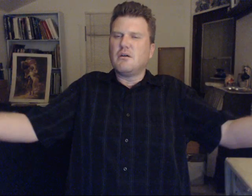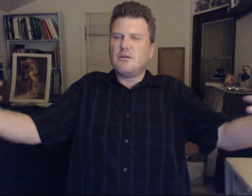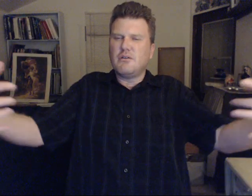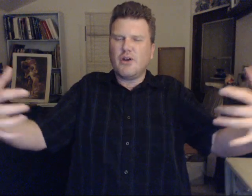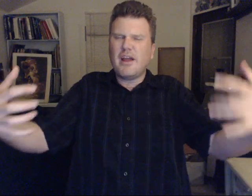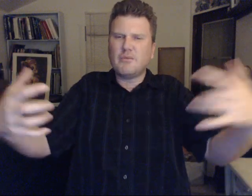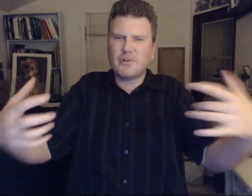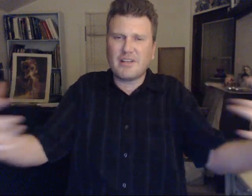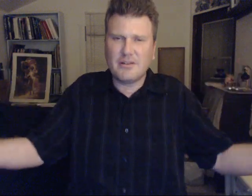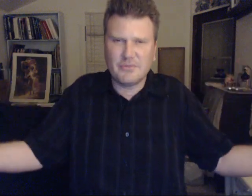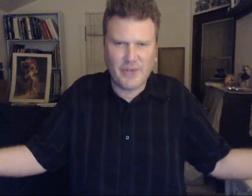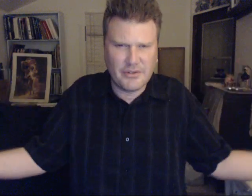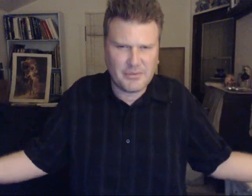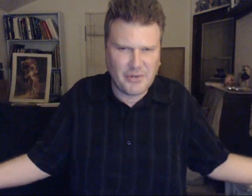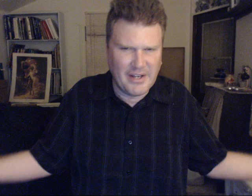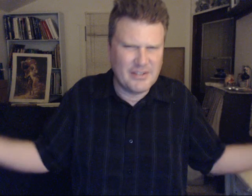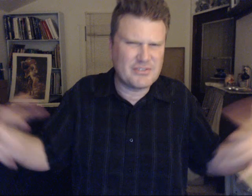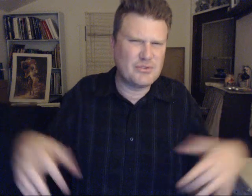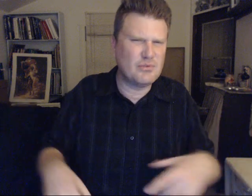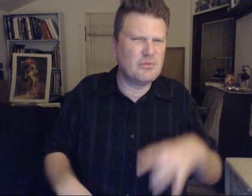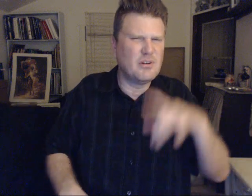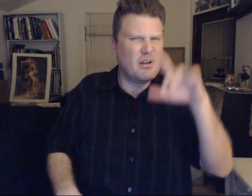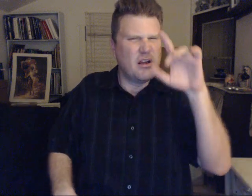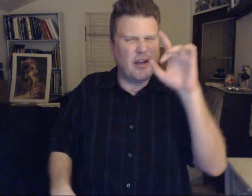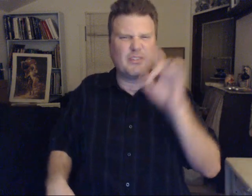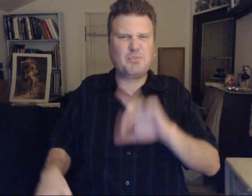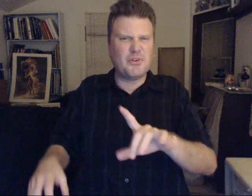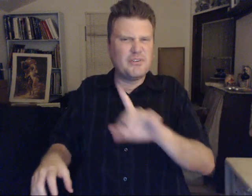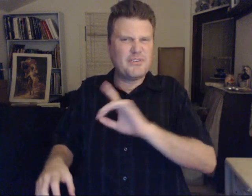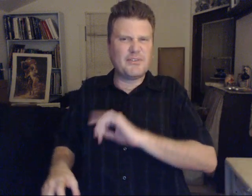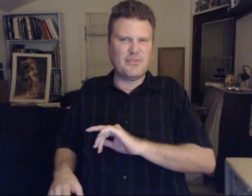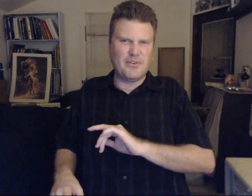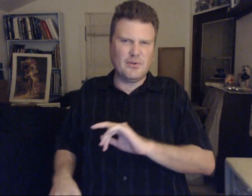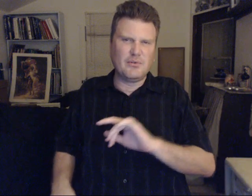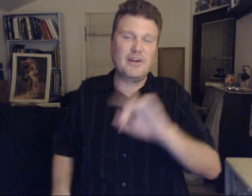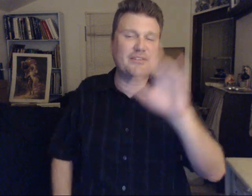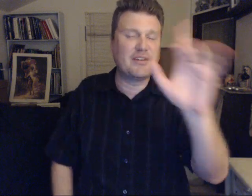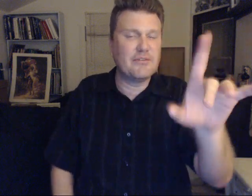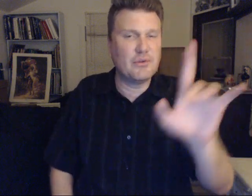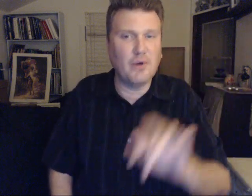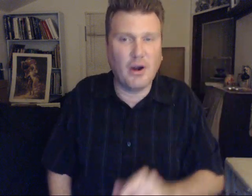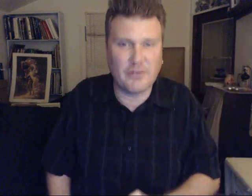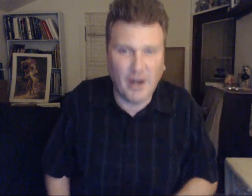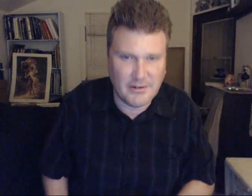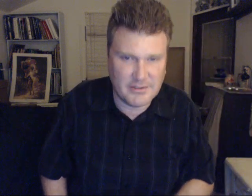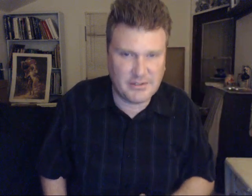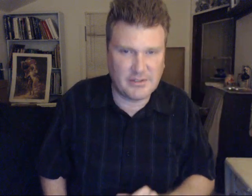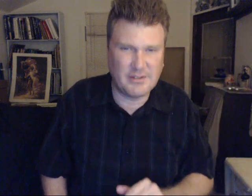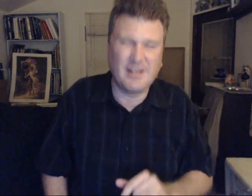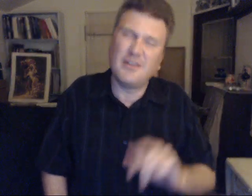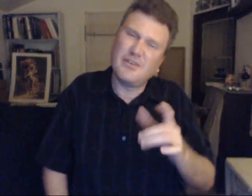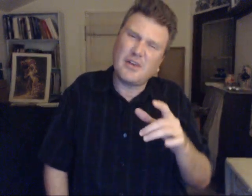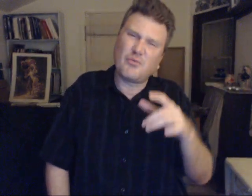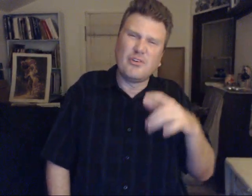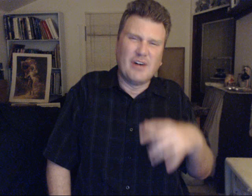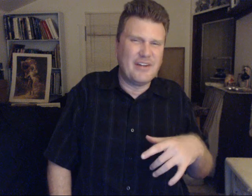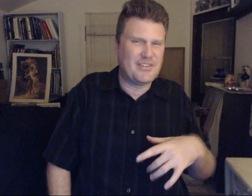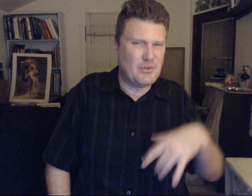Your animal kingdom is on this planet. Is to. Experience this with you. And give you our knowledge. You are not realizing. You are